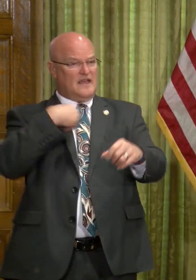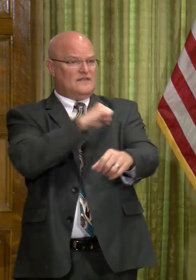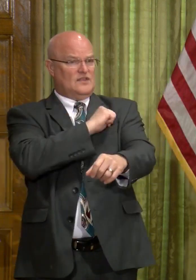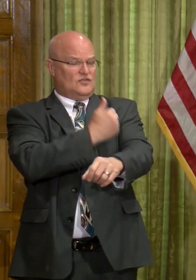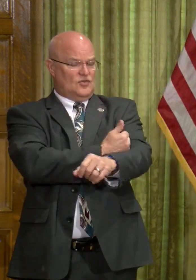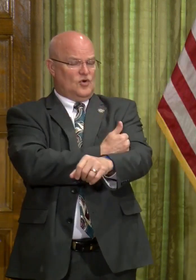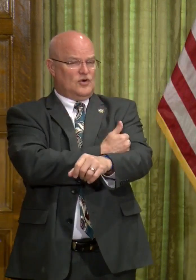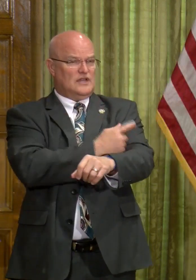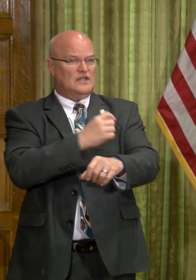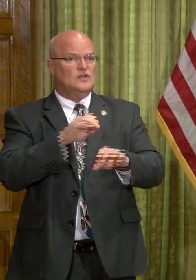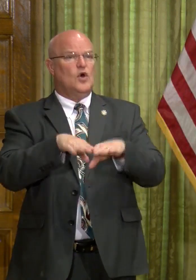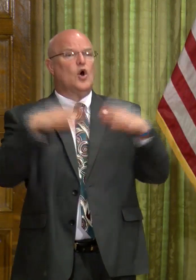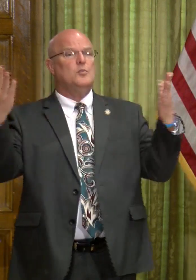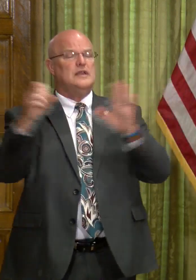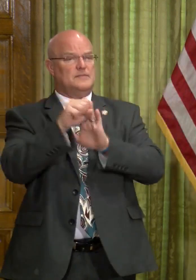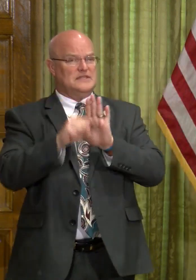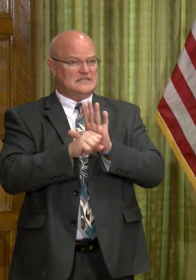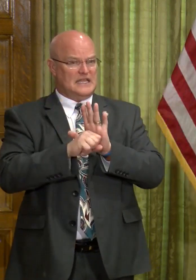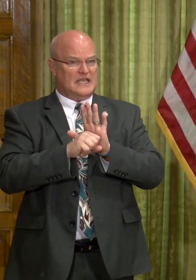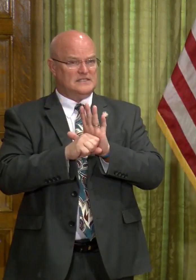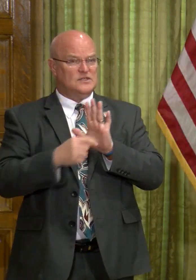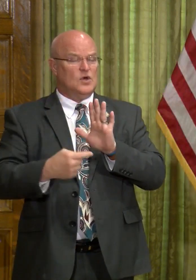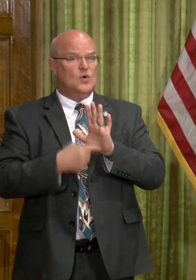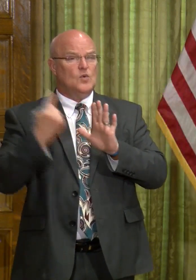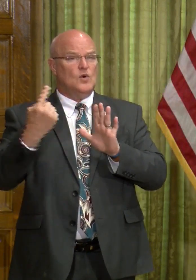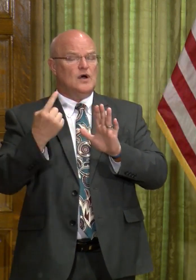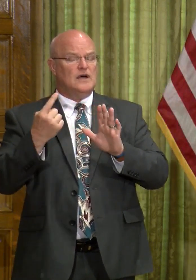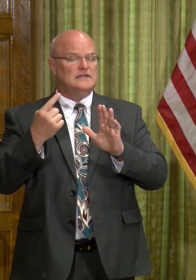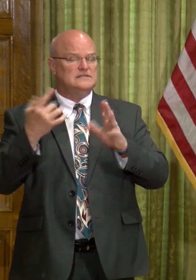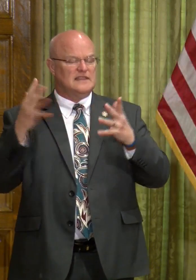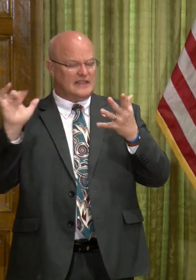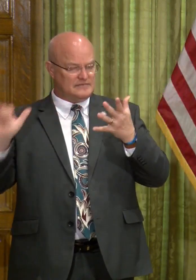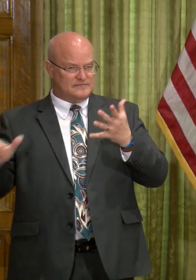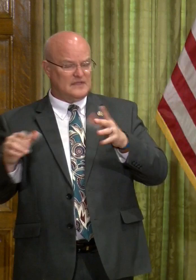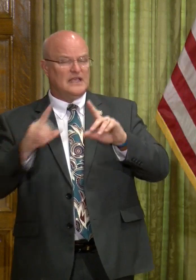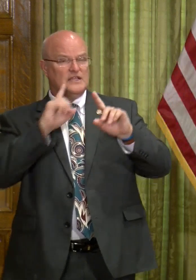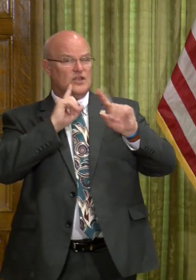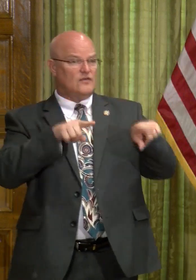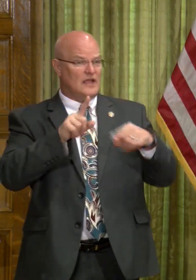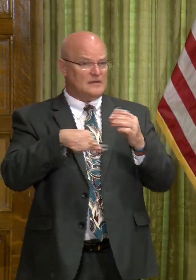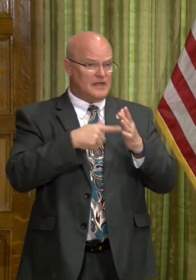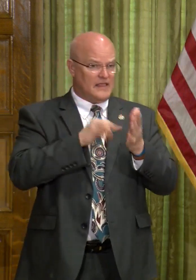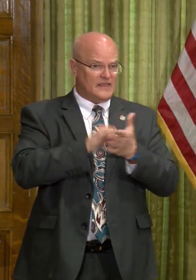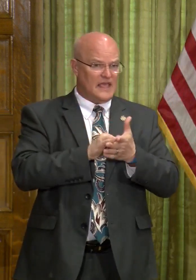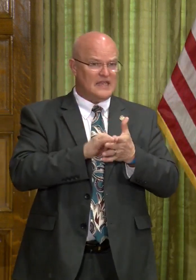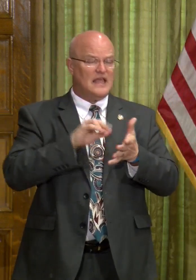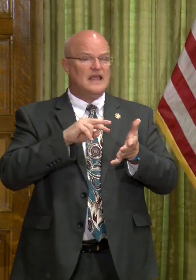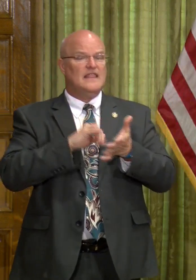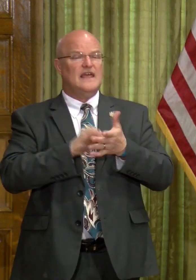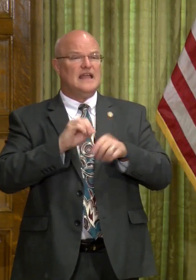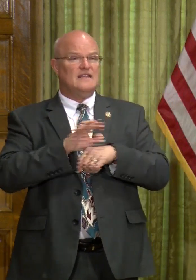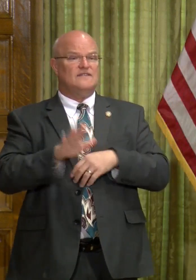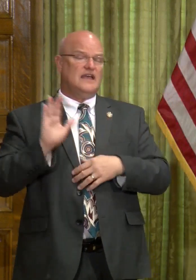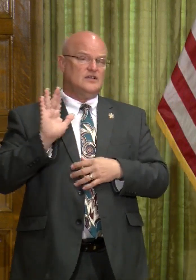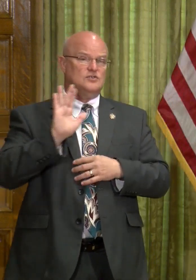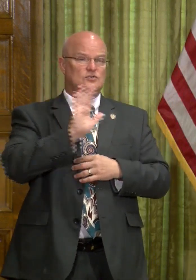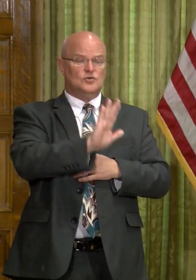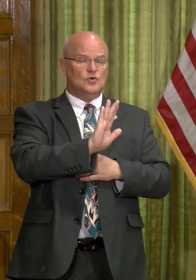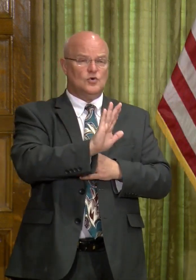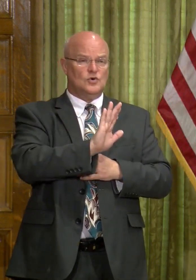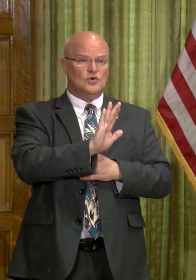to, uh, open up the states. I wanted to get your reaction to that and also be, you know, does that, does that affect your,